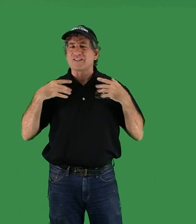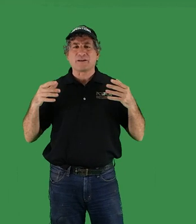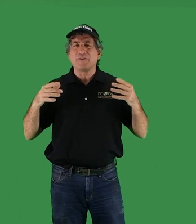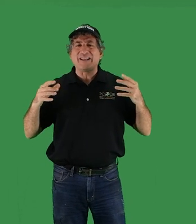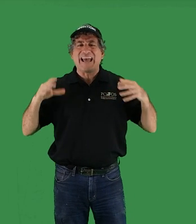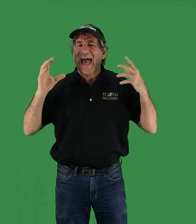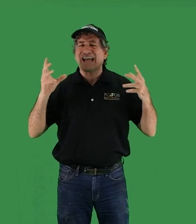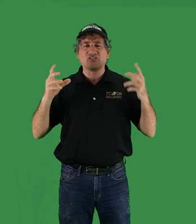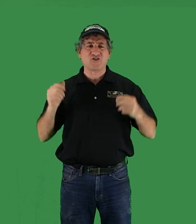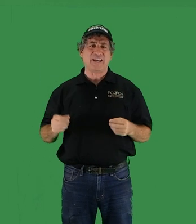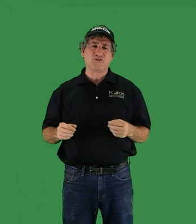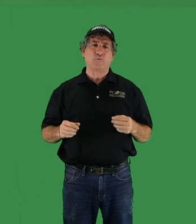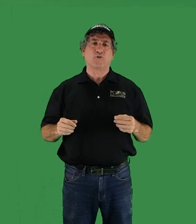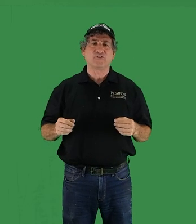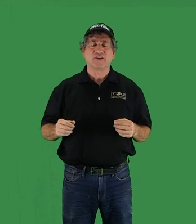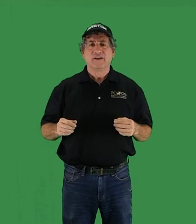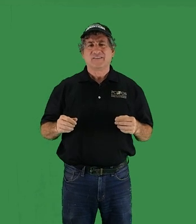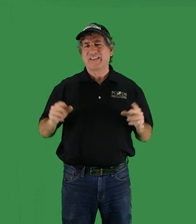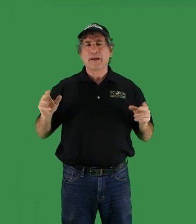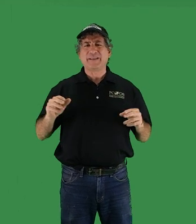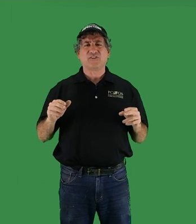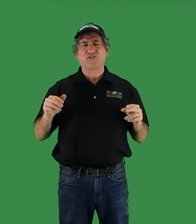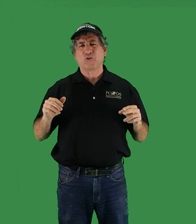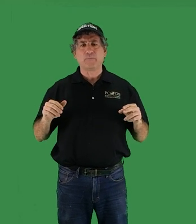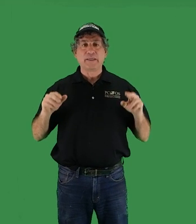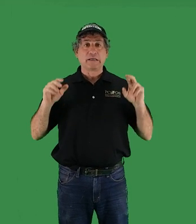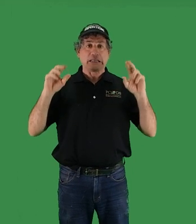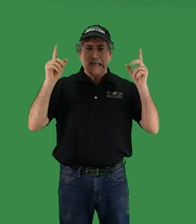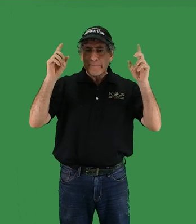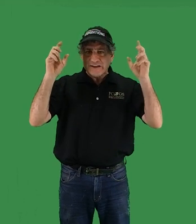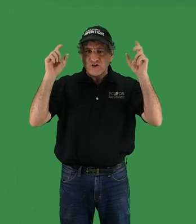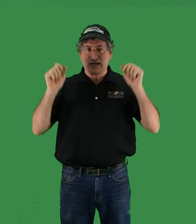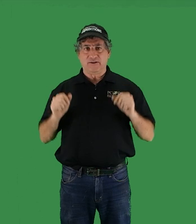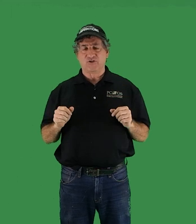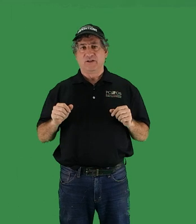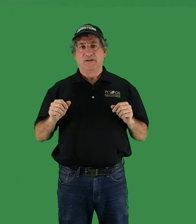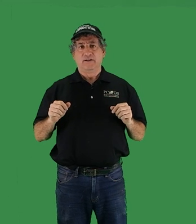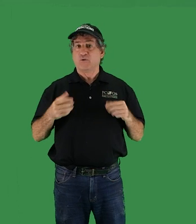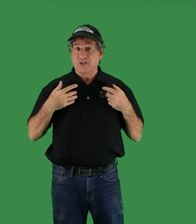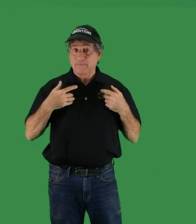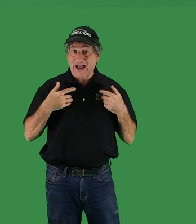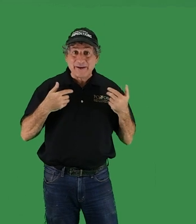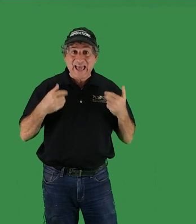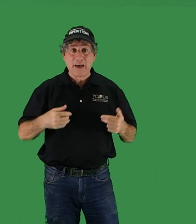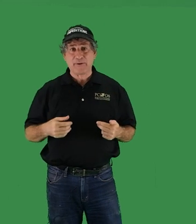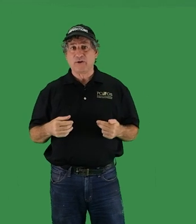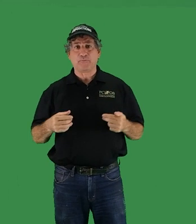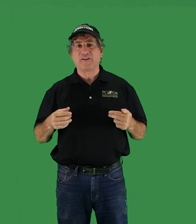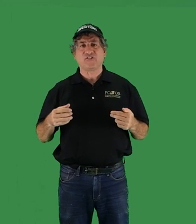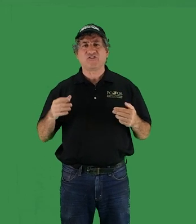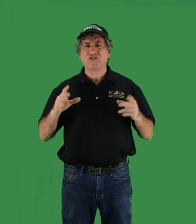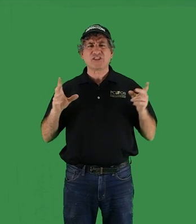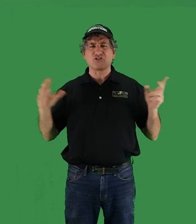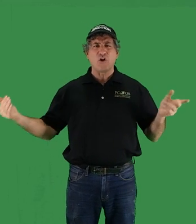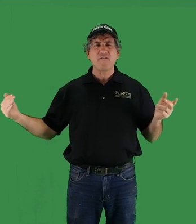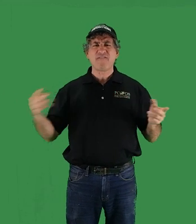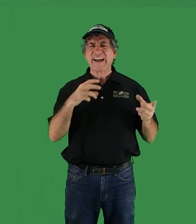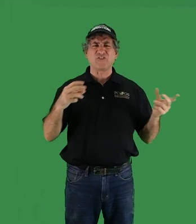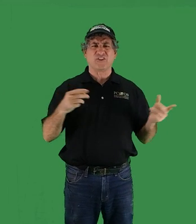community had to change the words to the nebulous term climate change, which I'm unhappy with because it suggests no vector